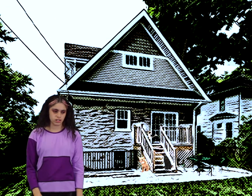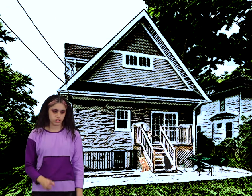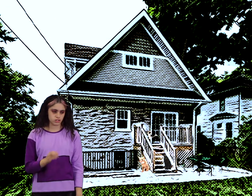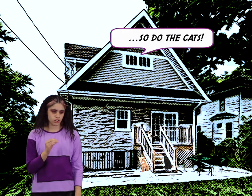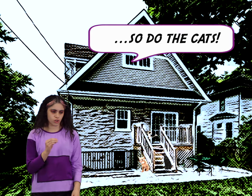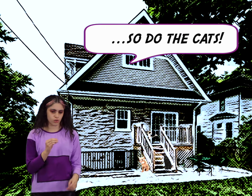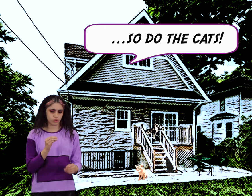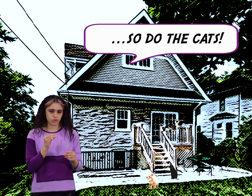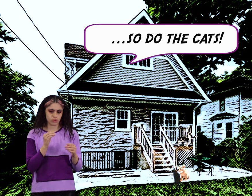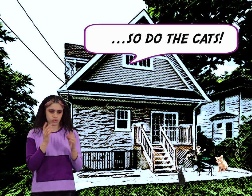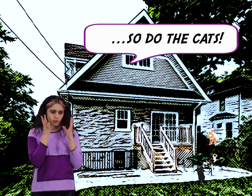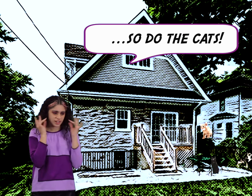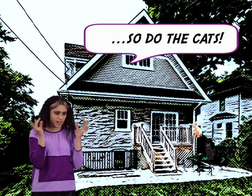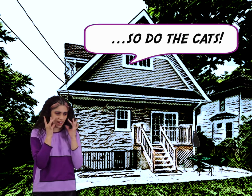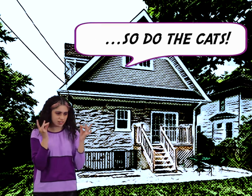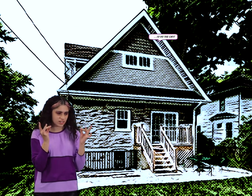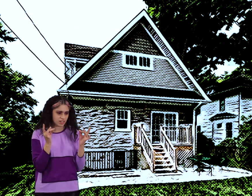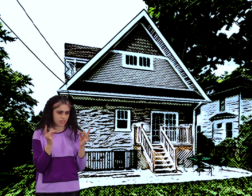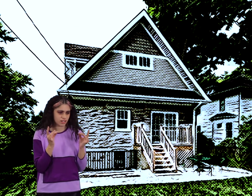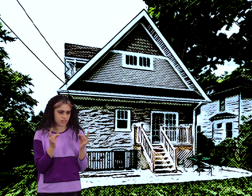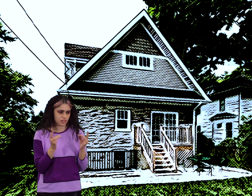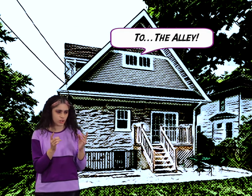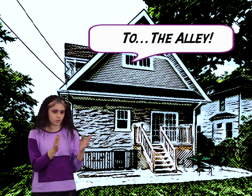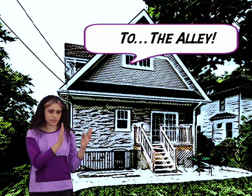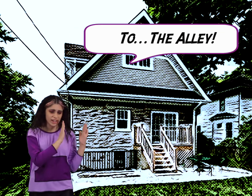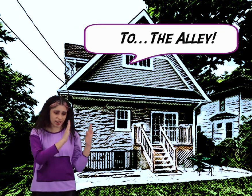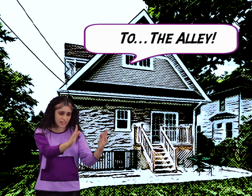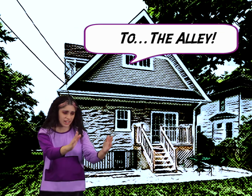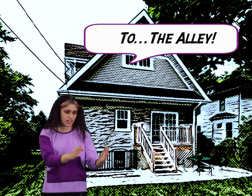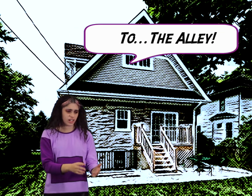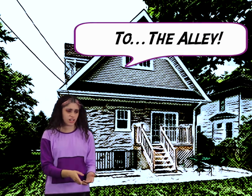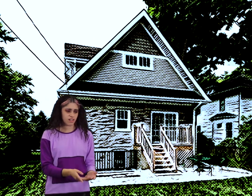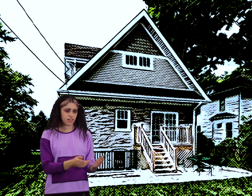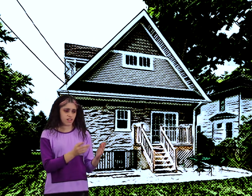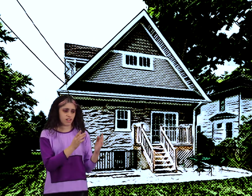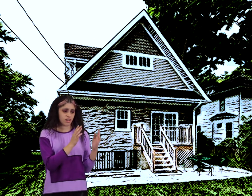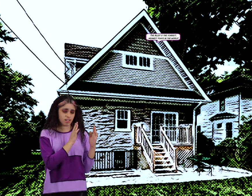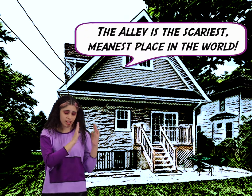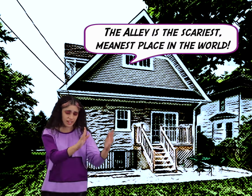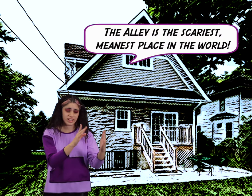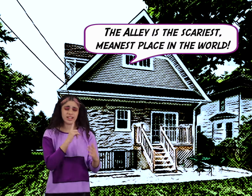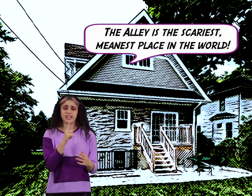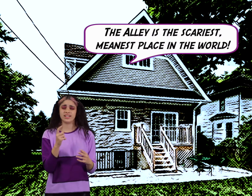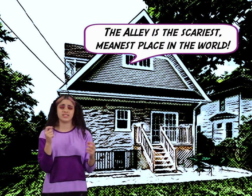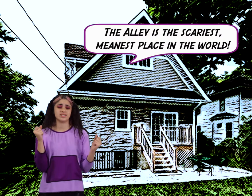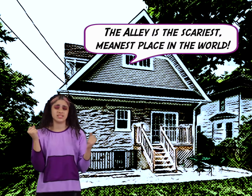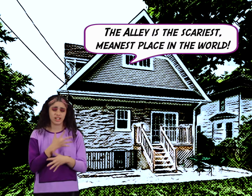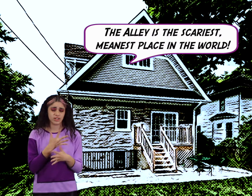So to the cat, to the N.A. The N.A. is the scariest,